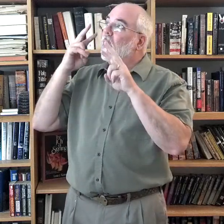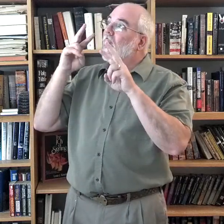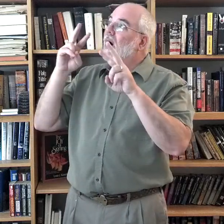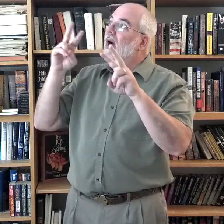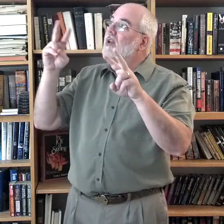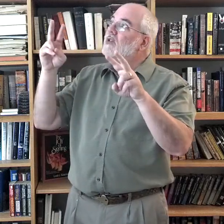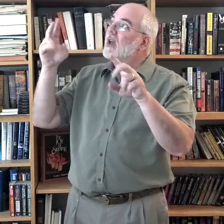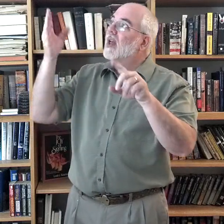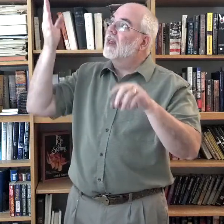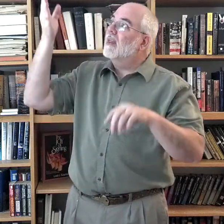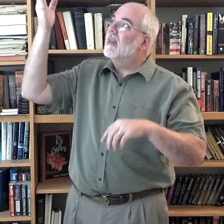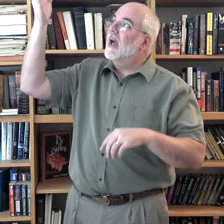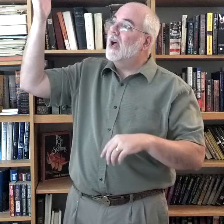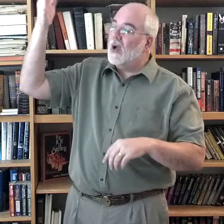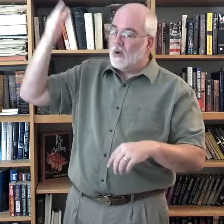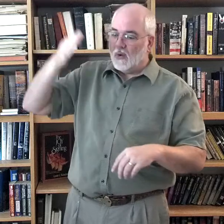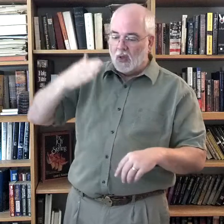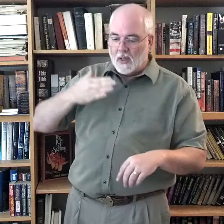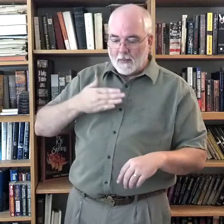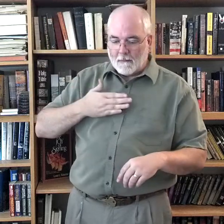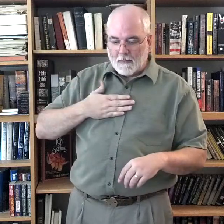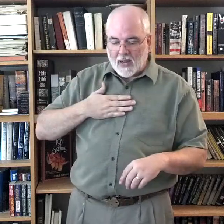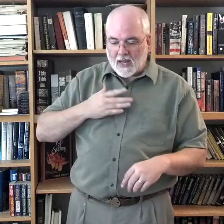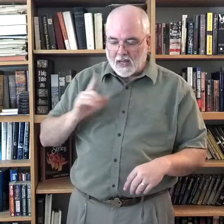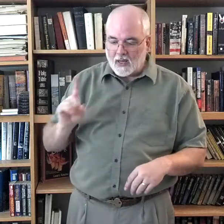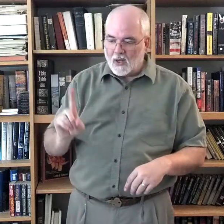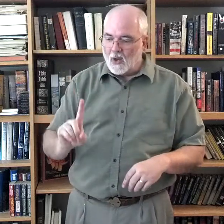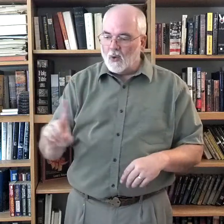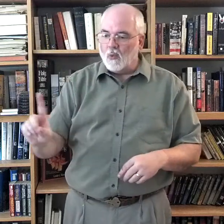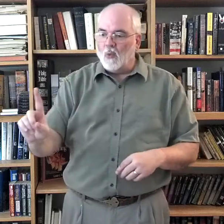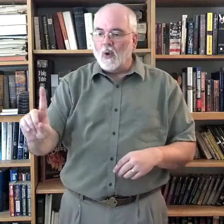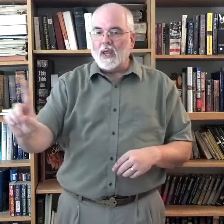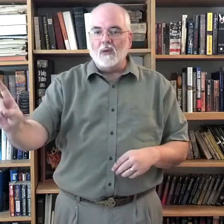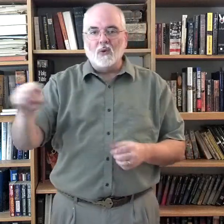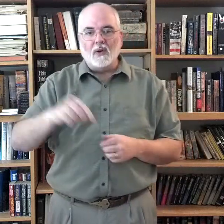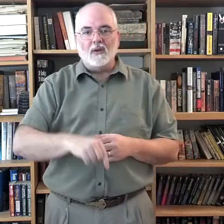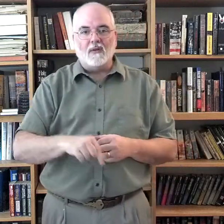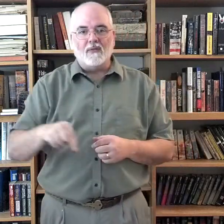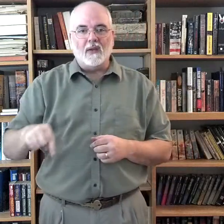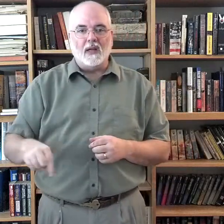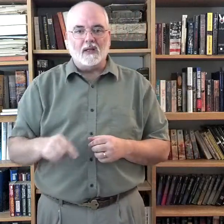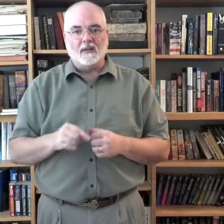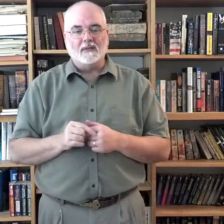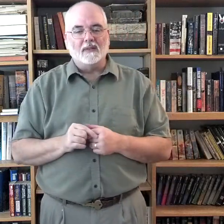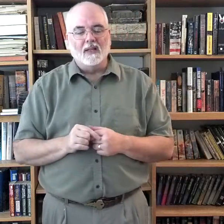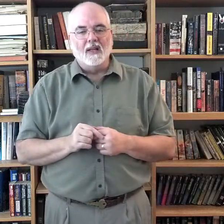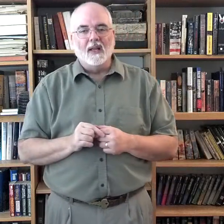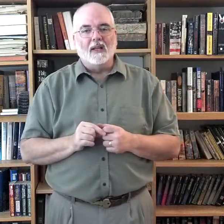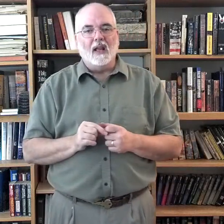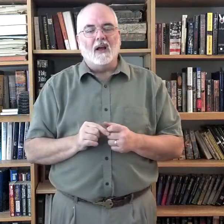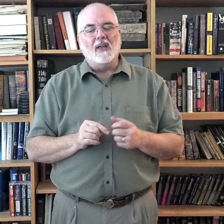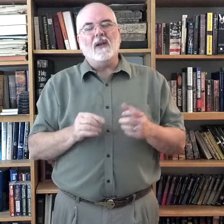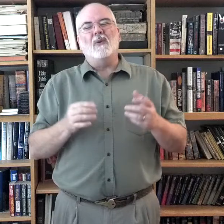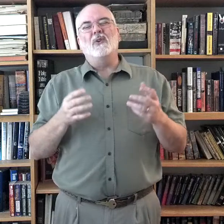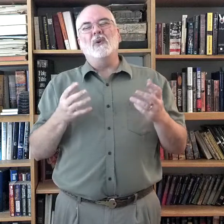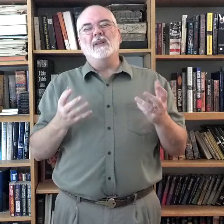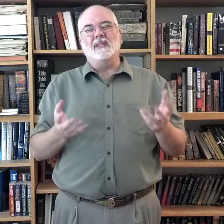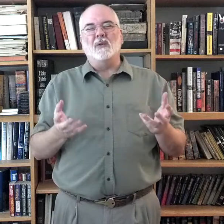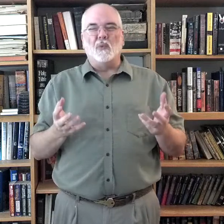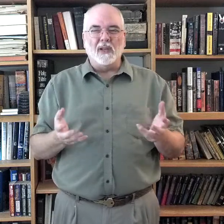watch thou my wayward feet. Now, if I were doing this in real